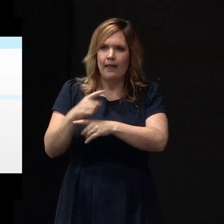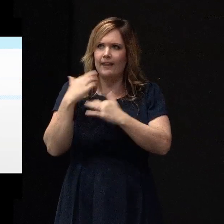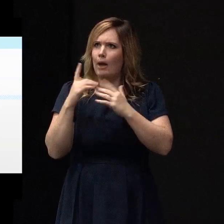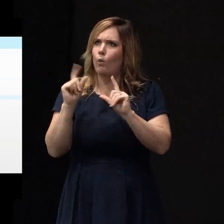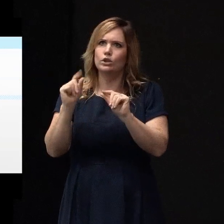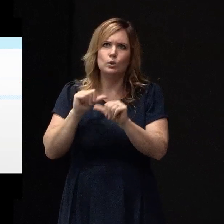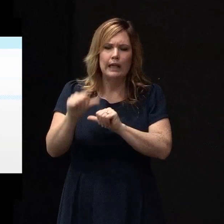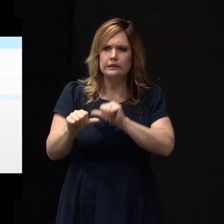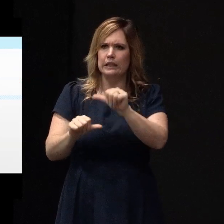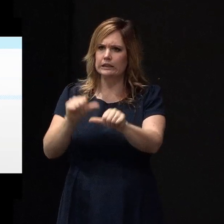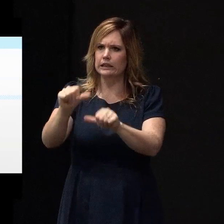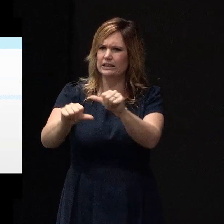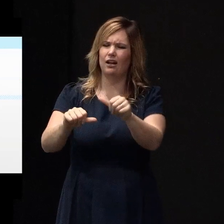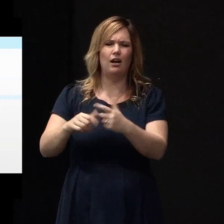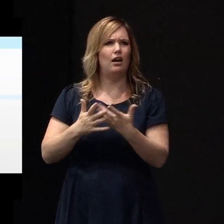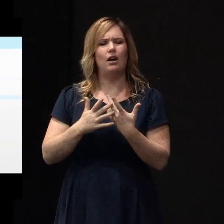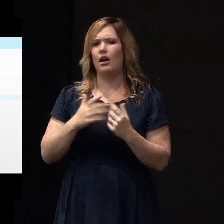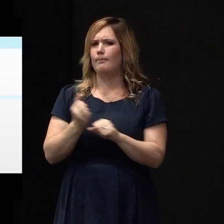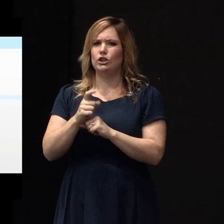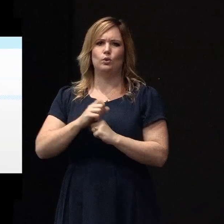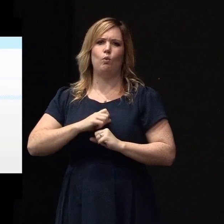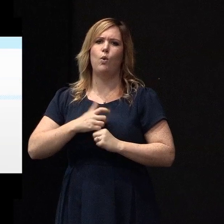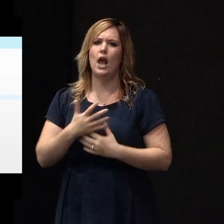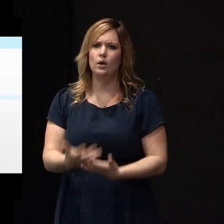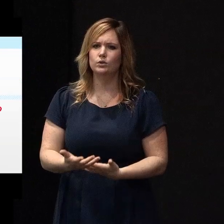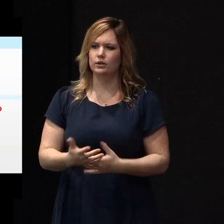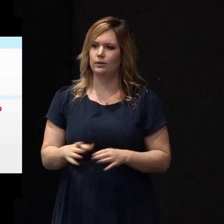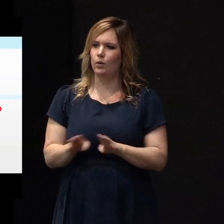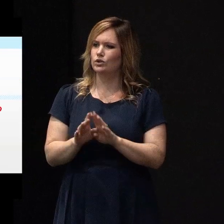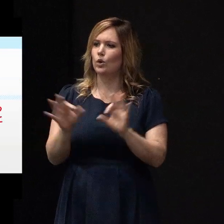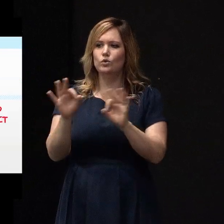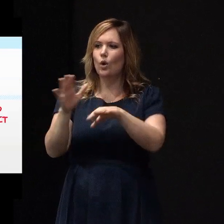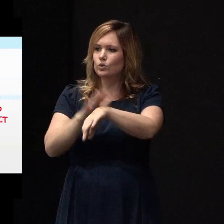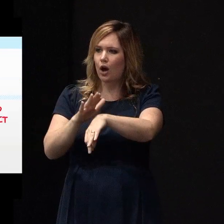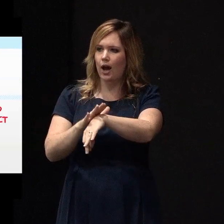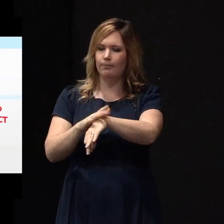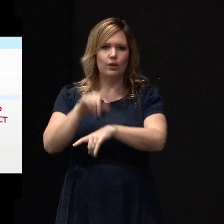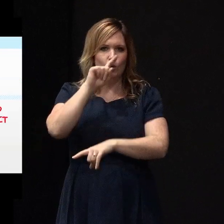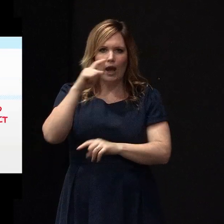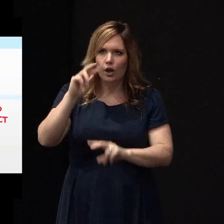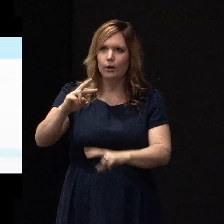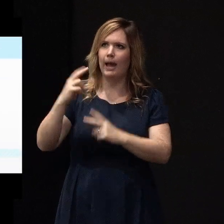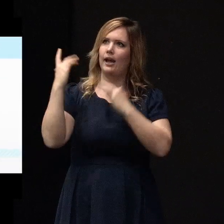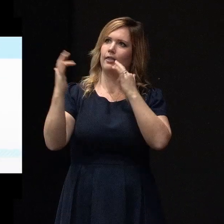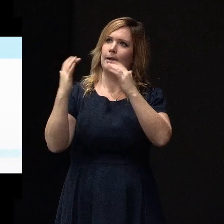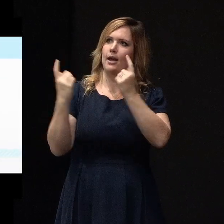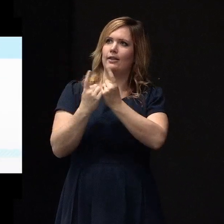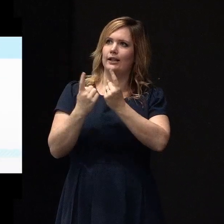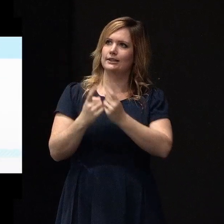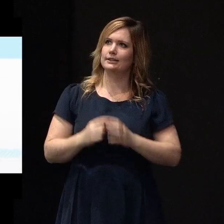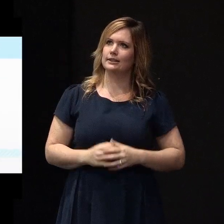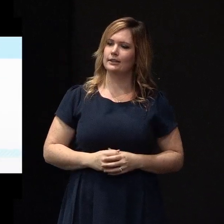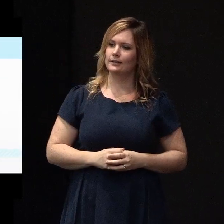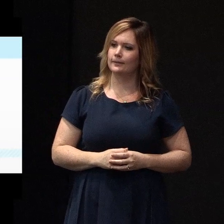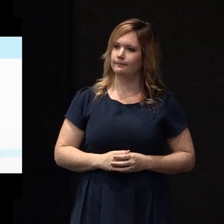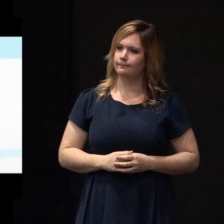emotionally and physically exhausting. But most importantly, it gives us no time. No time to reflect and think. If a